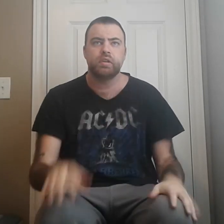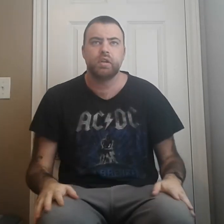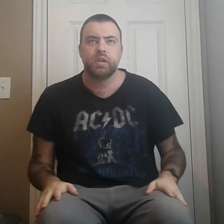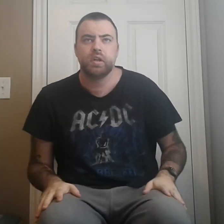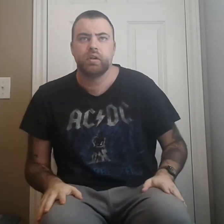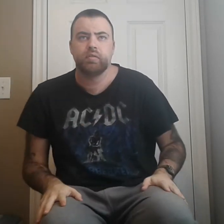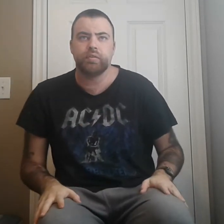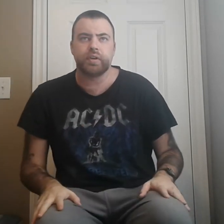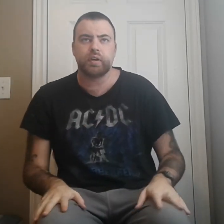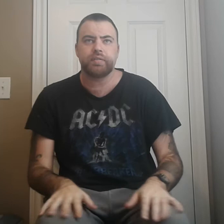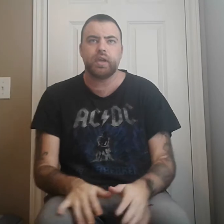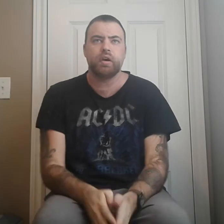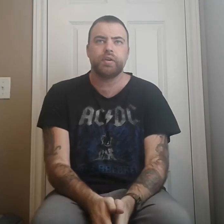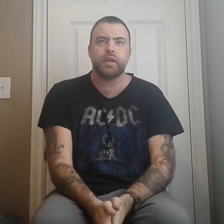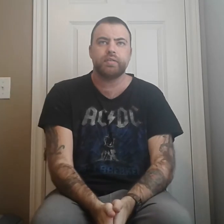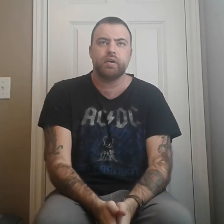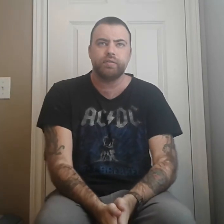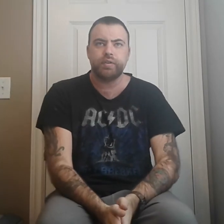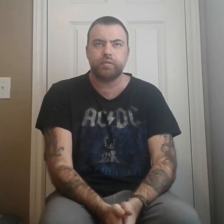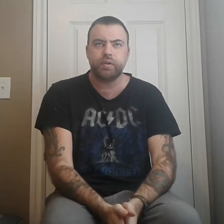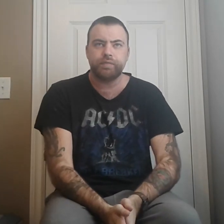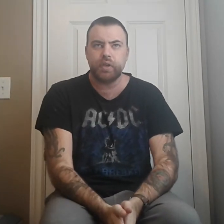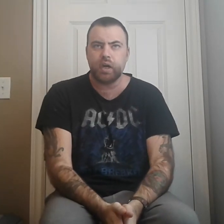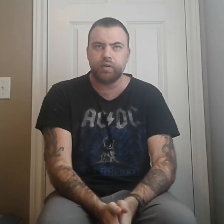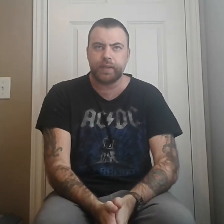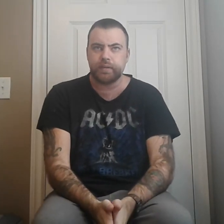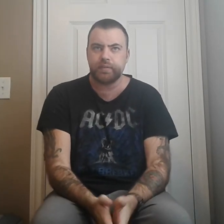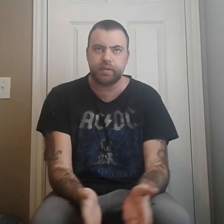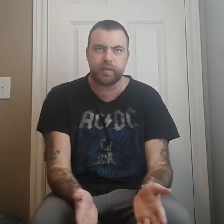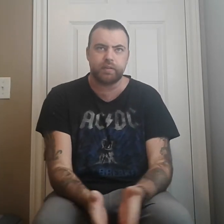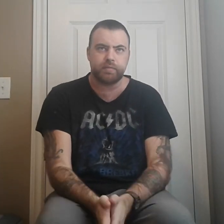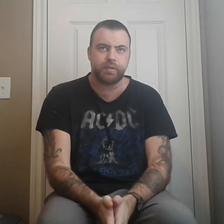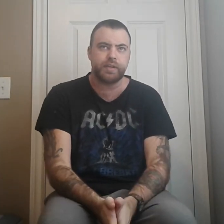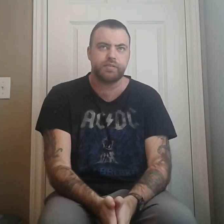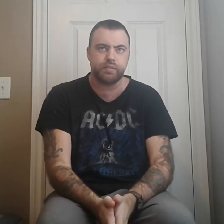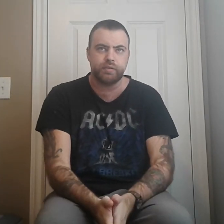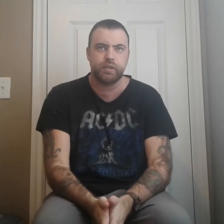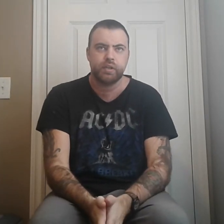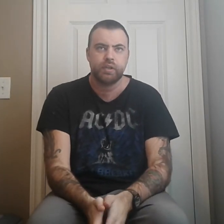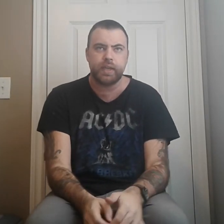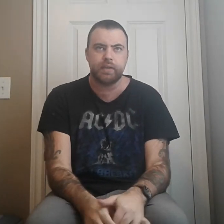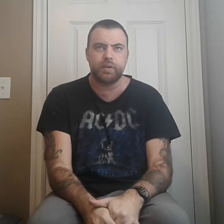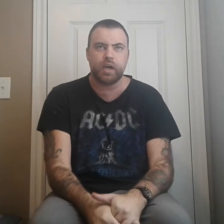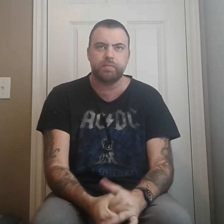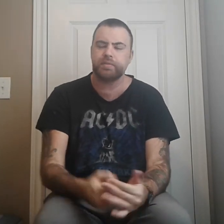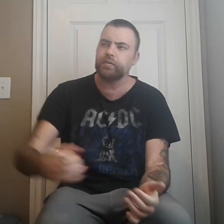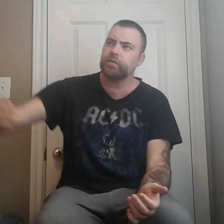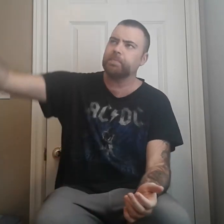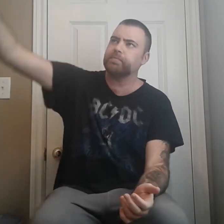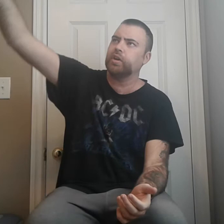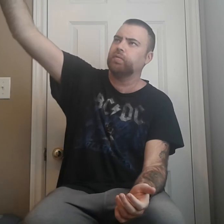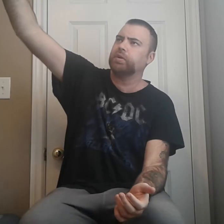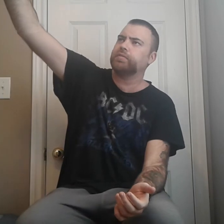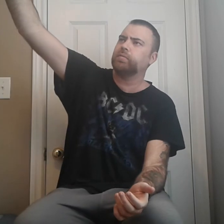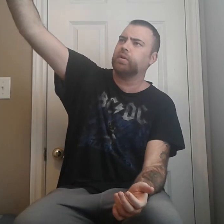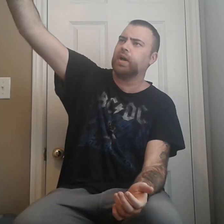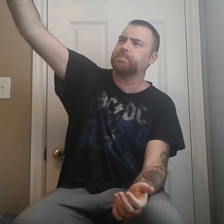what was I going to say? Oh, yeah, so the group, you know, like I said, takes a flight to Haven up. So they're up, you know, once they were up,